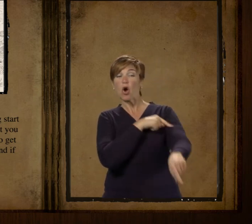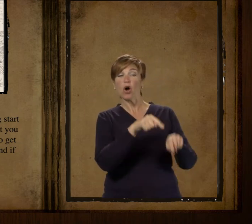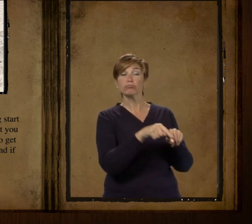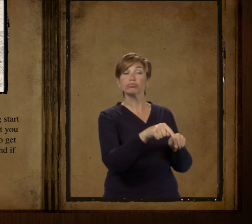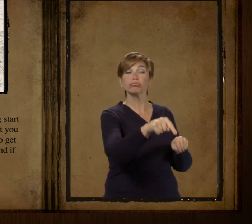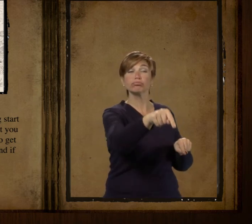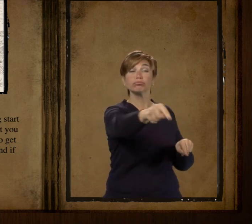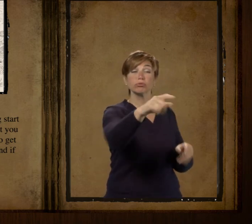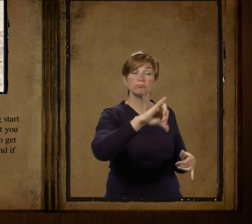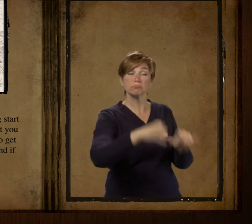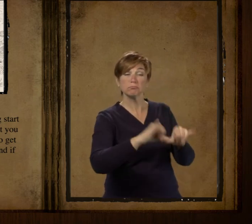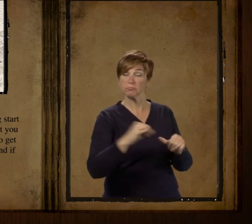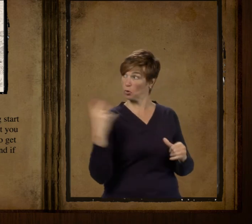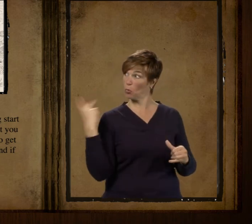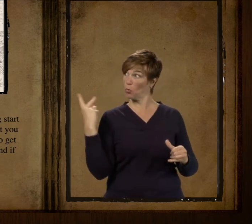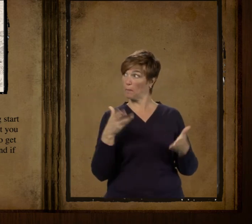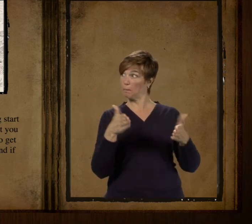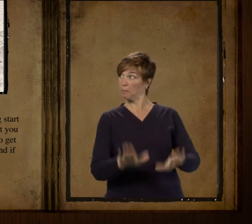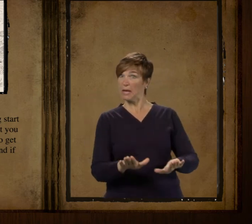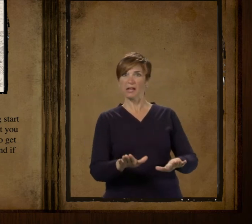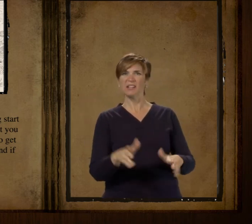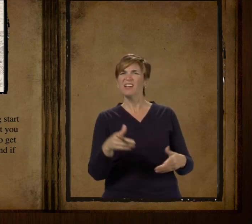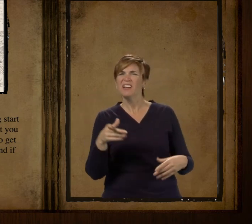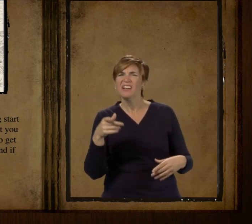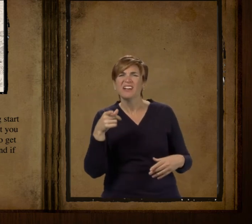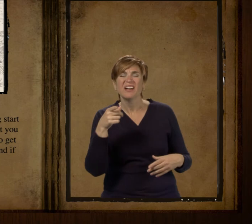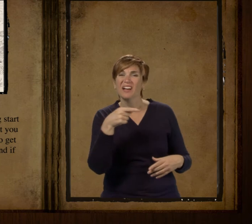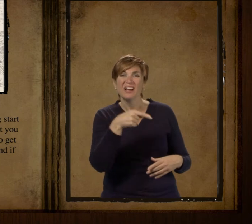he was going to and if you took him up